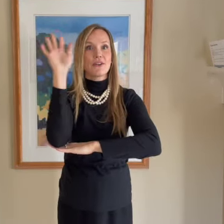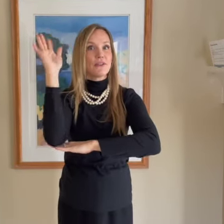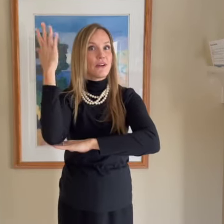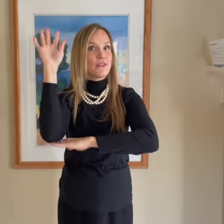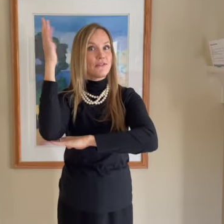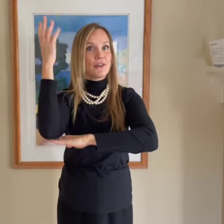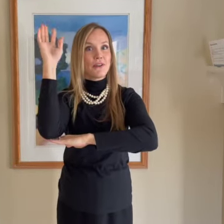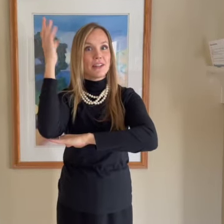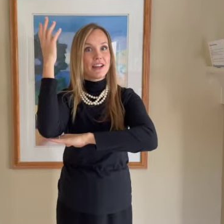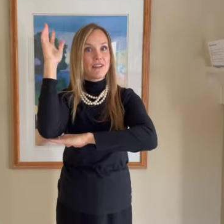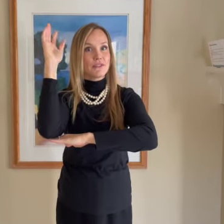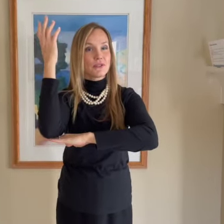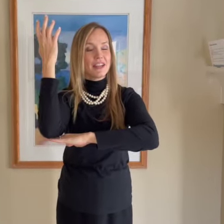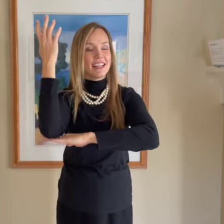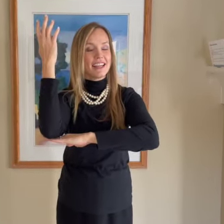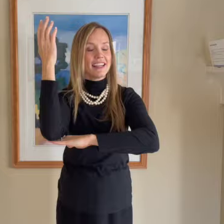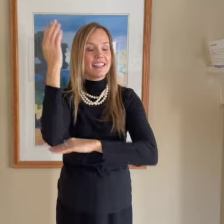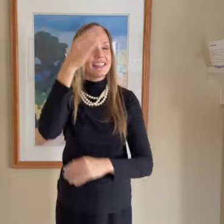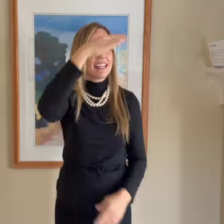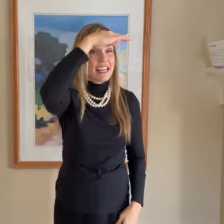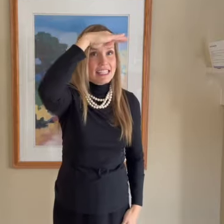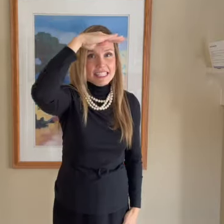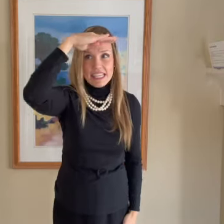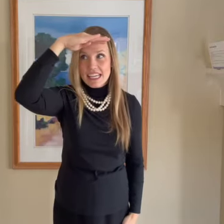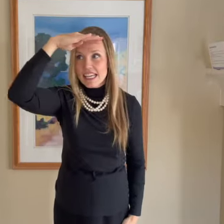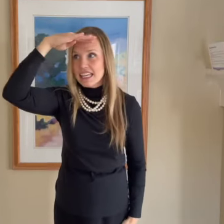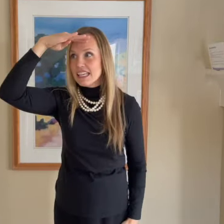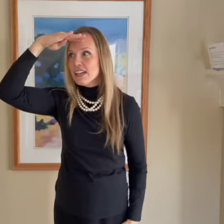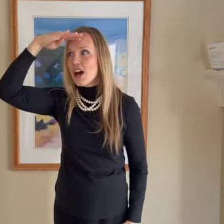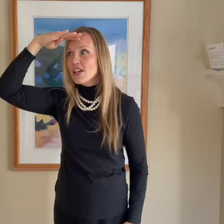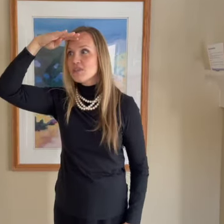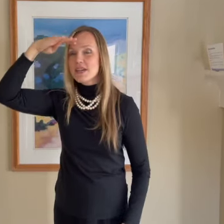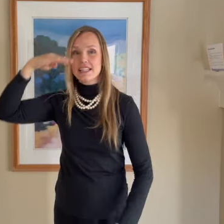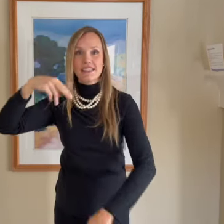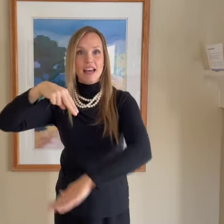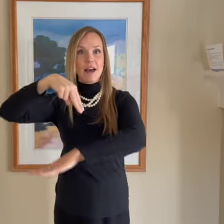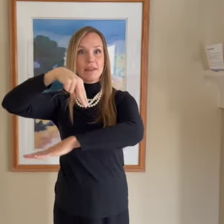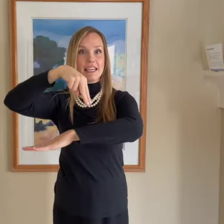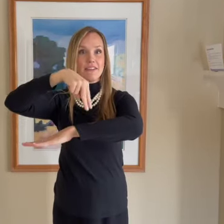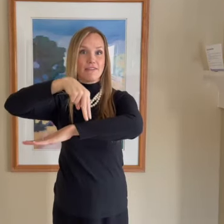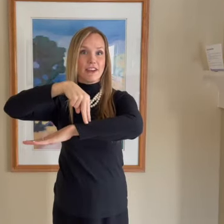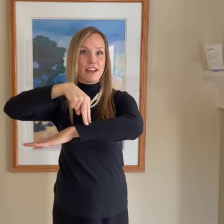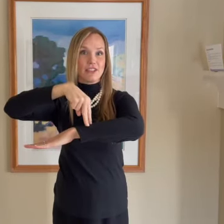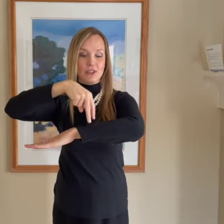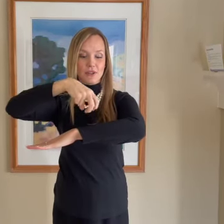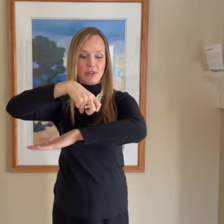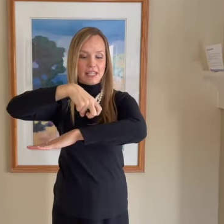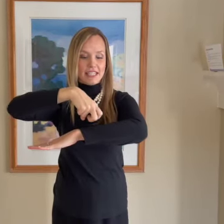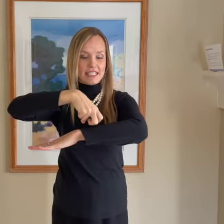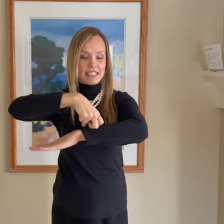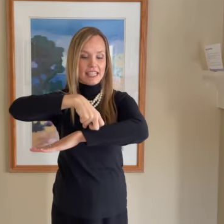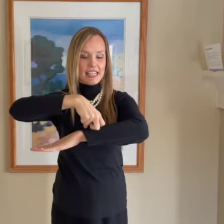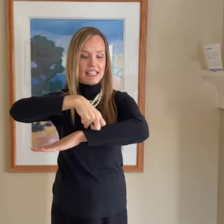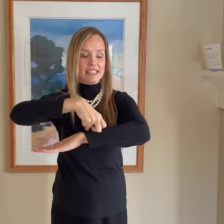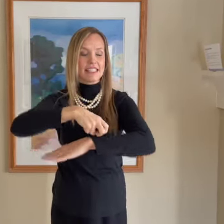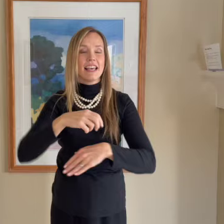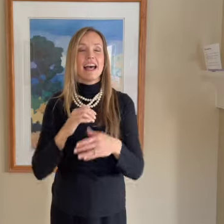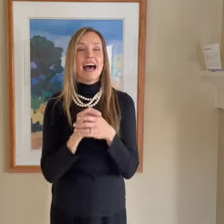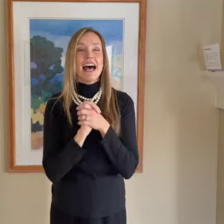grove full of trees. Seeking God's wisdom, he fell to his knees. As